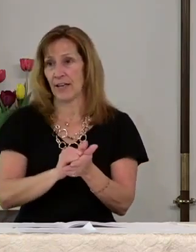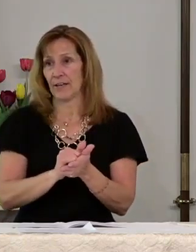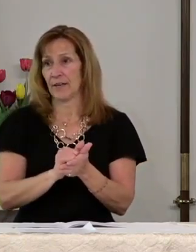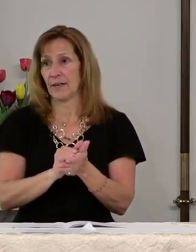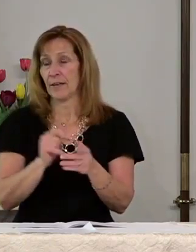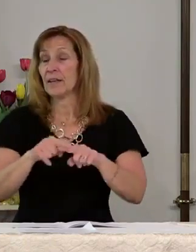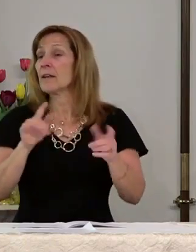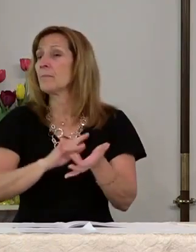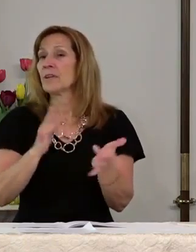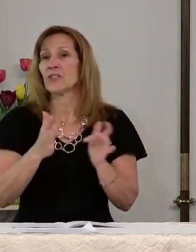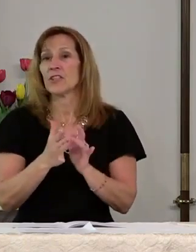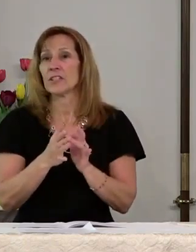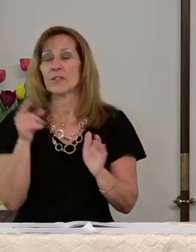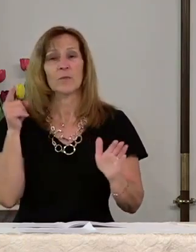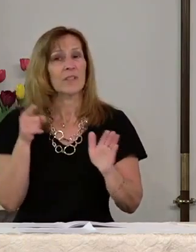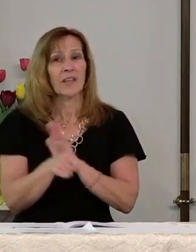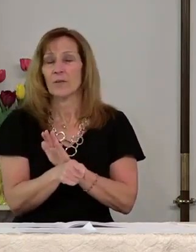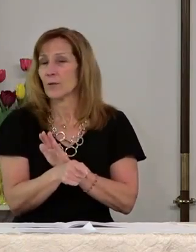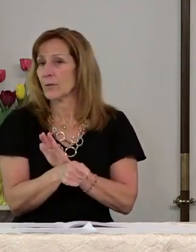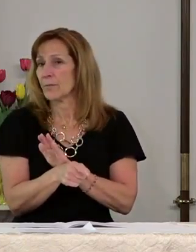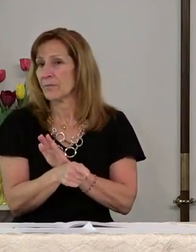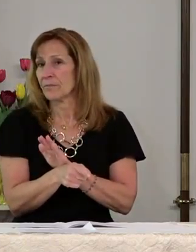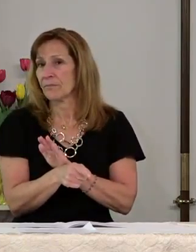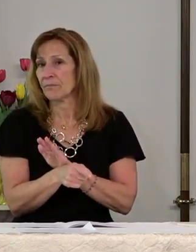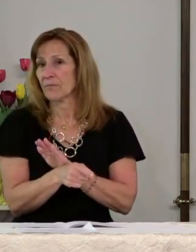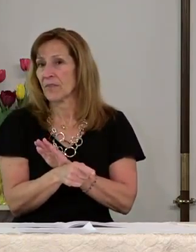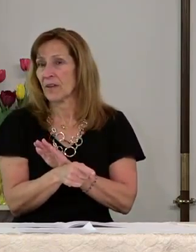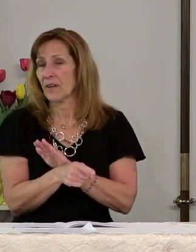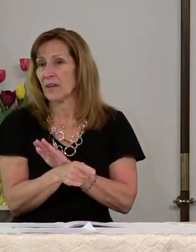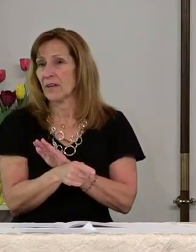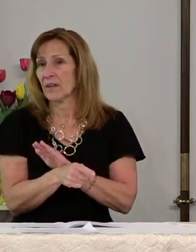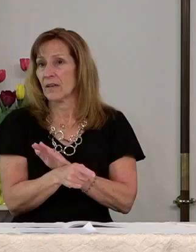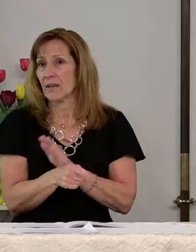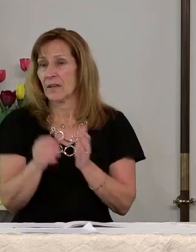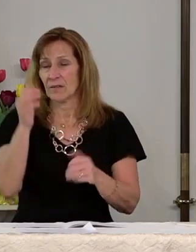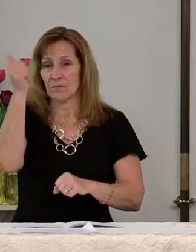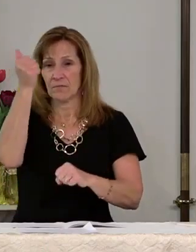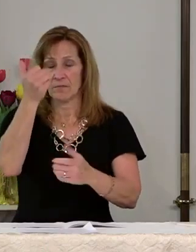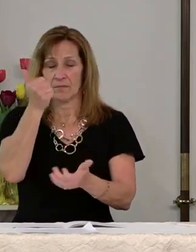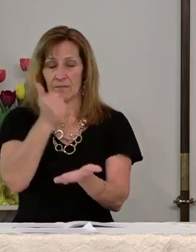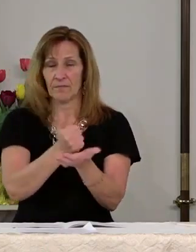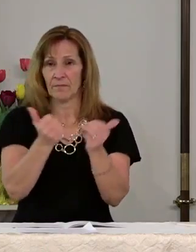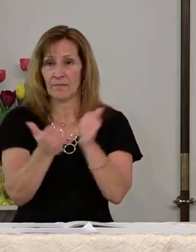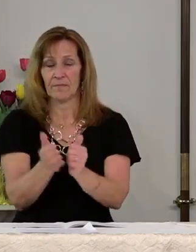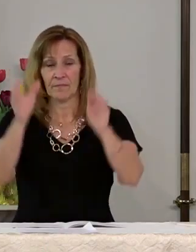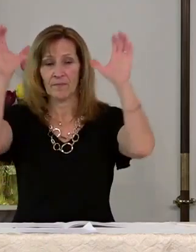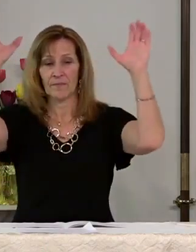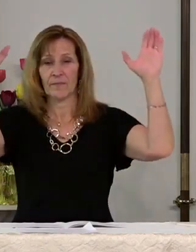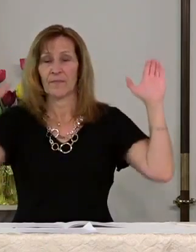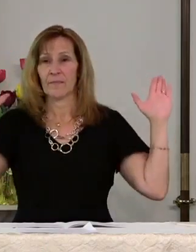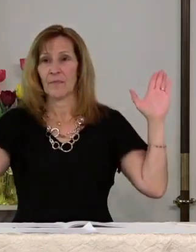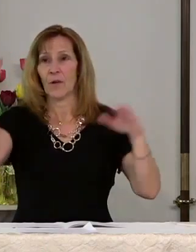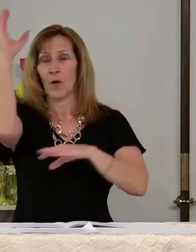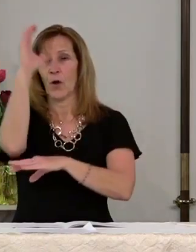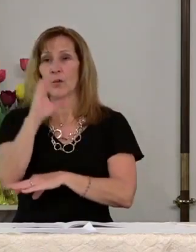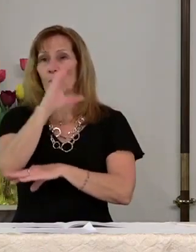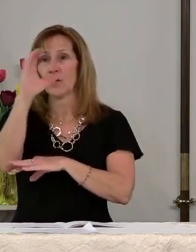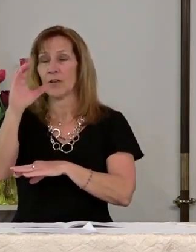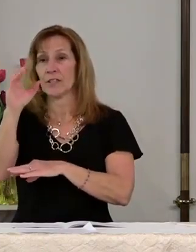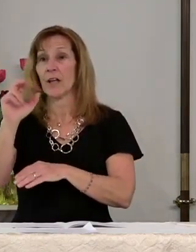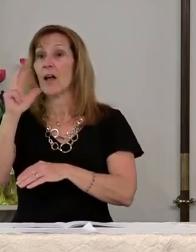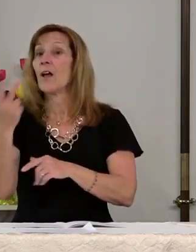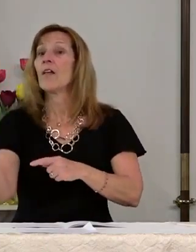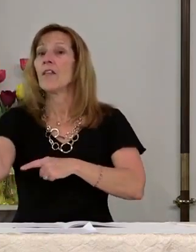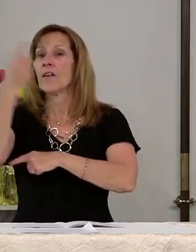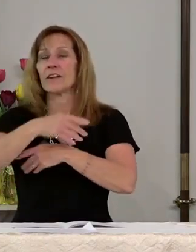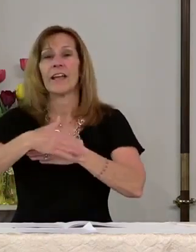But Jesus was killed. They put him on a cross. But on the third day after